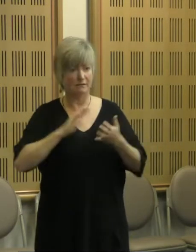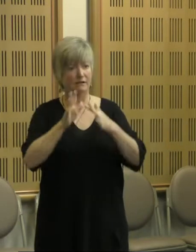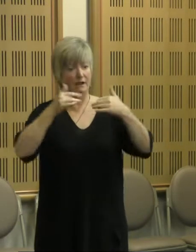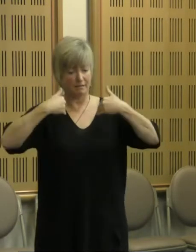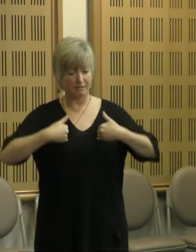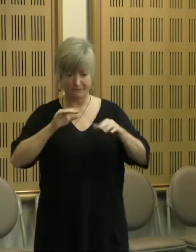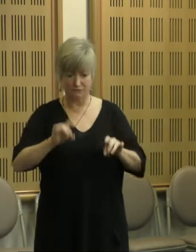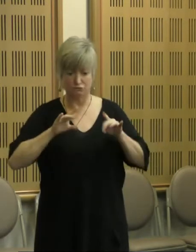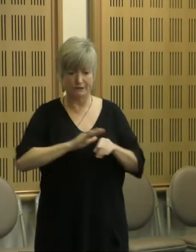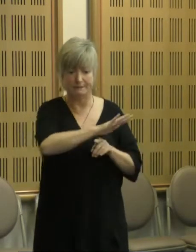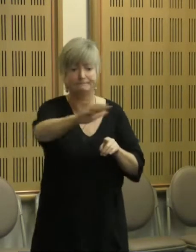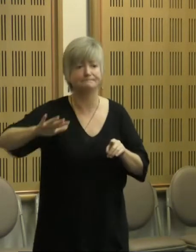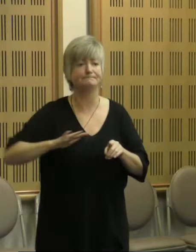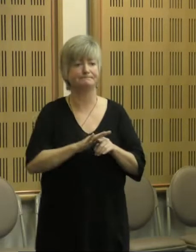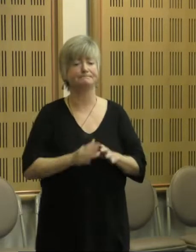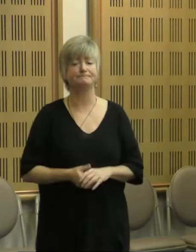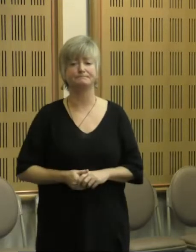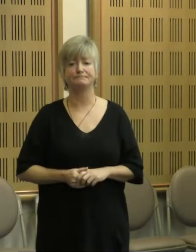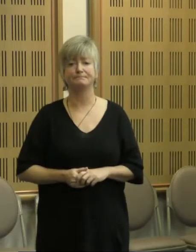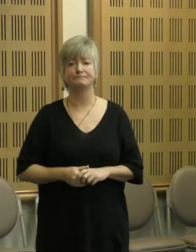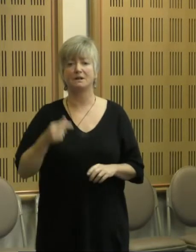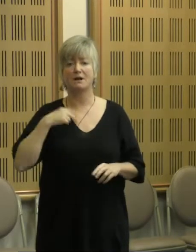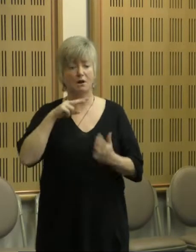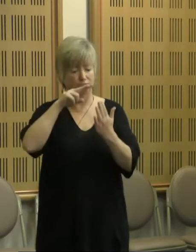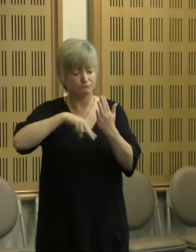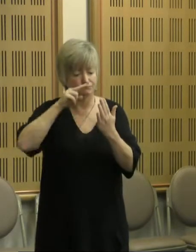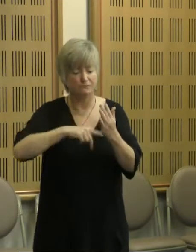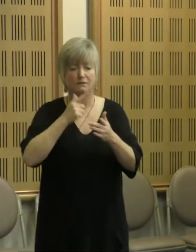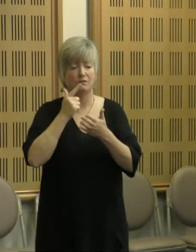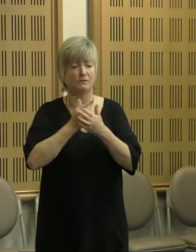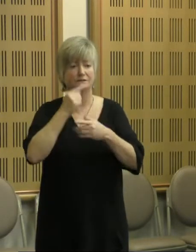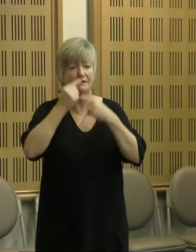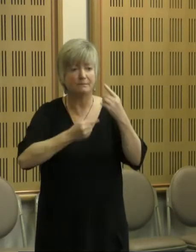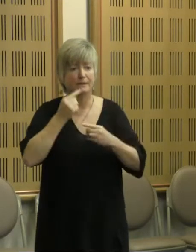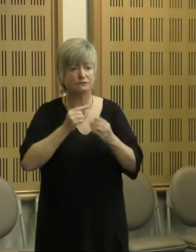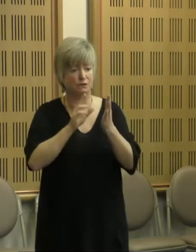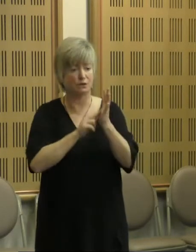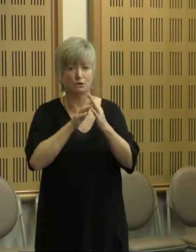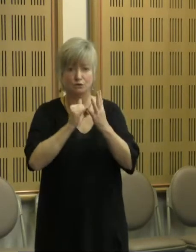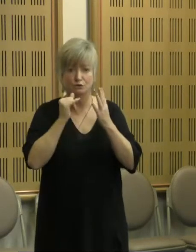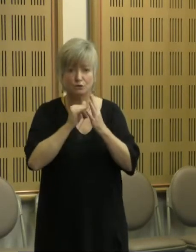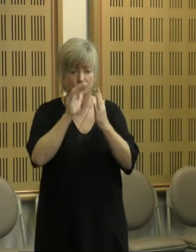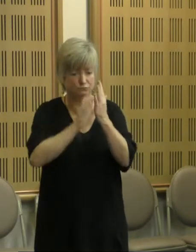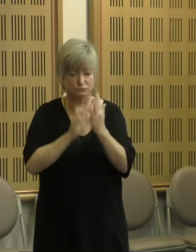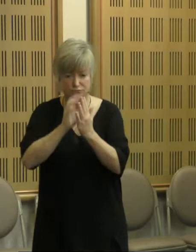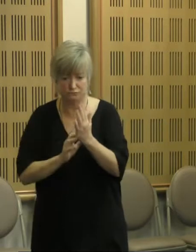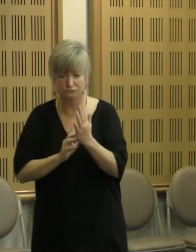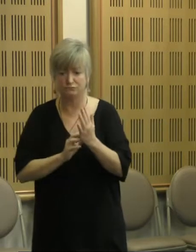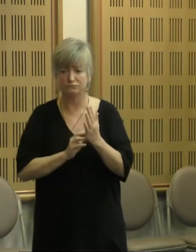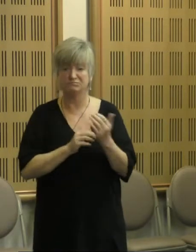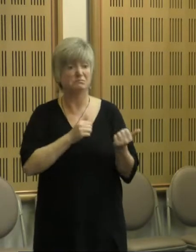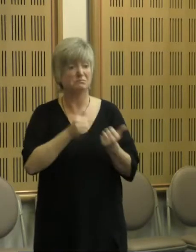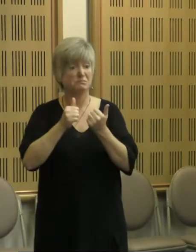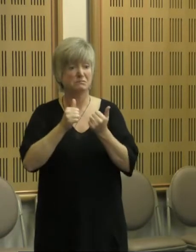I read lots of information and news, books, articles, and it's really a useful, necessary activity. But